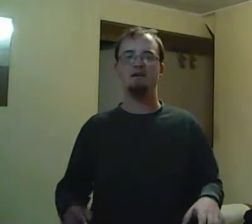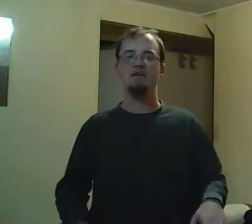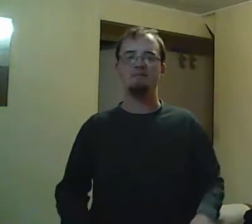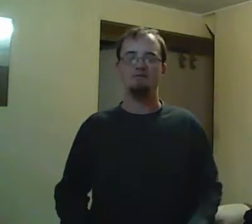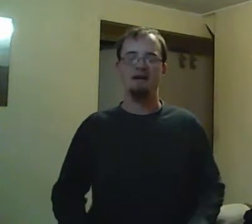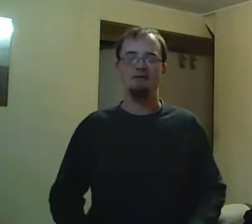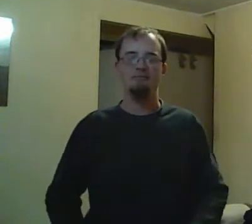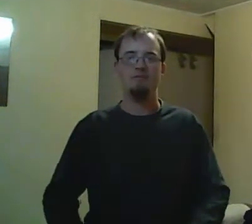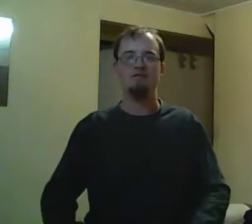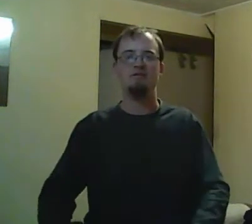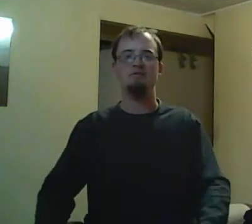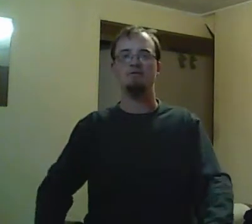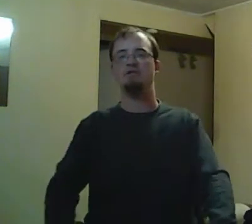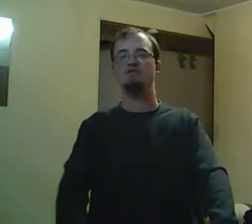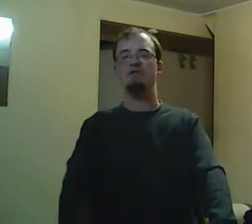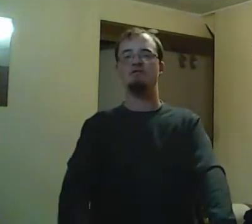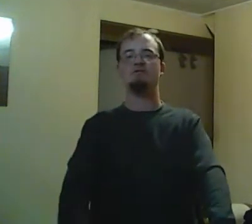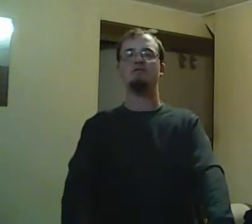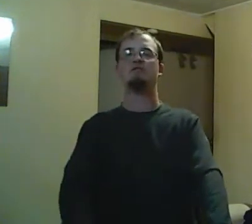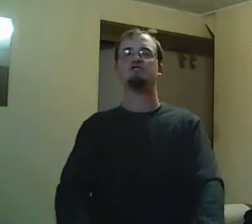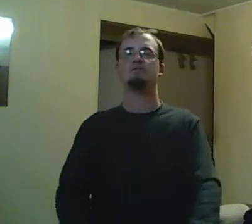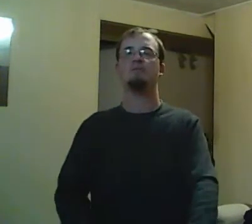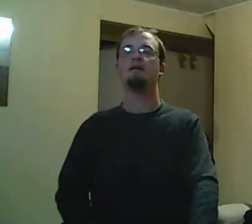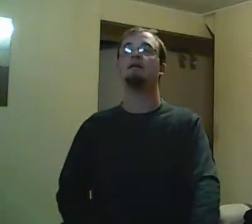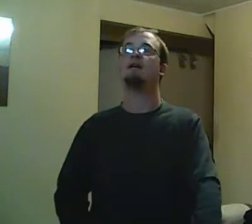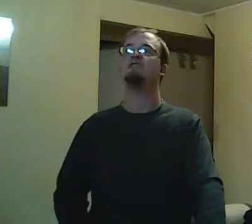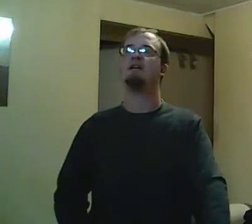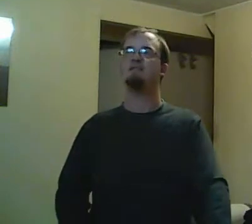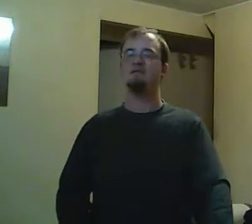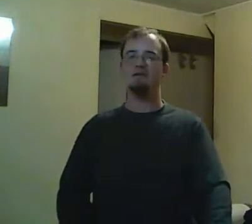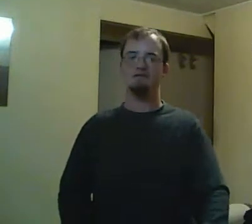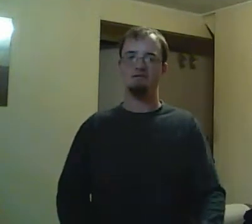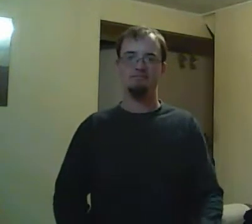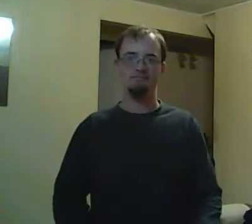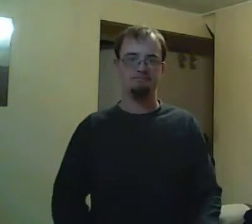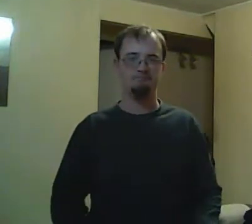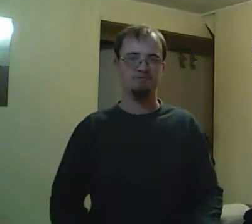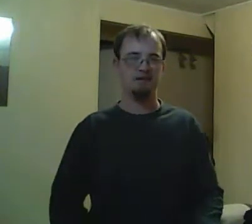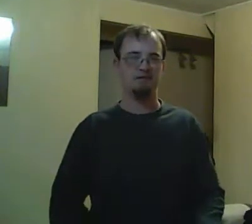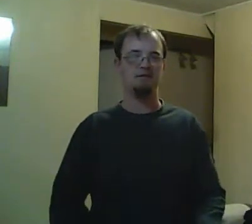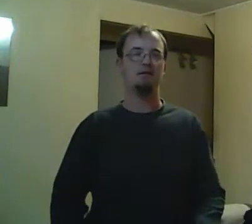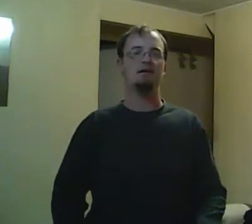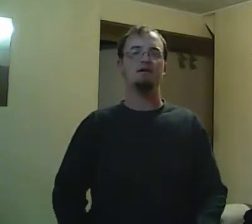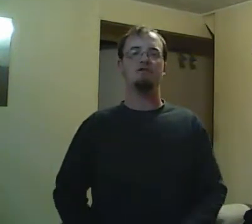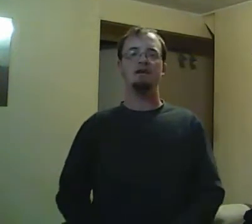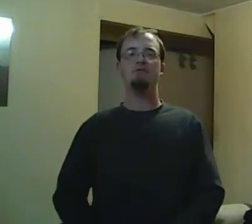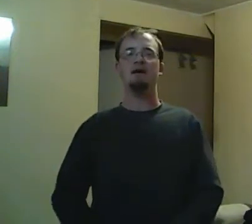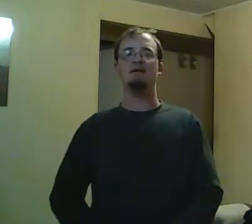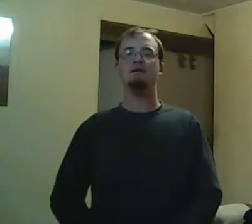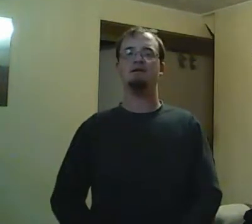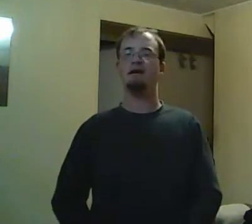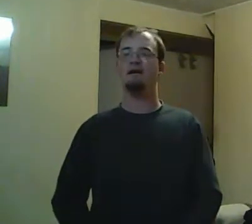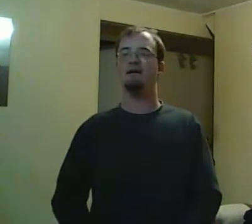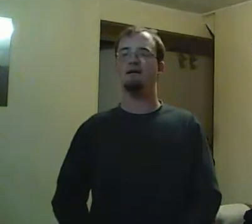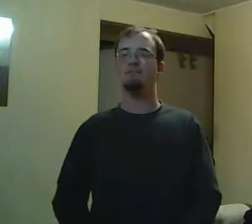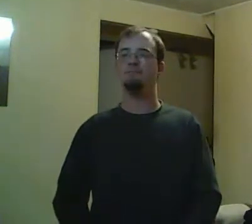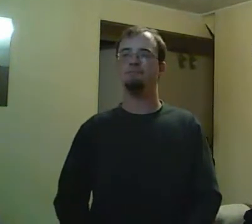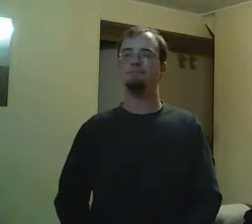thought that the Degrassi shooting thing with Rick Murray and all that was very important. I remember vividly